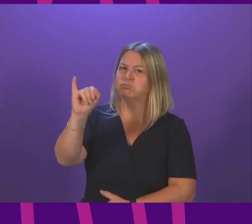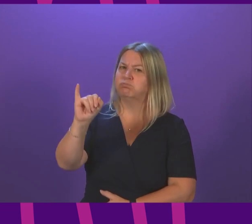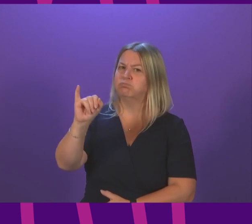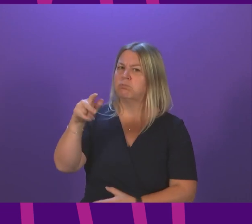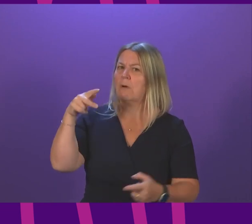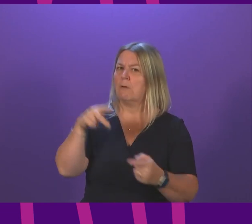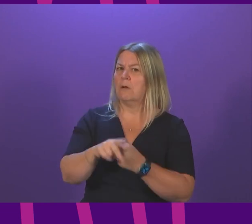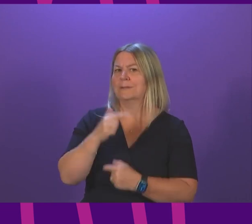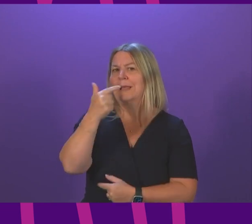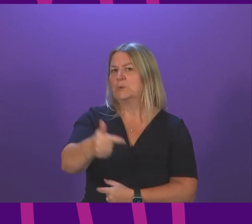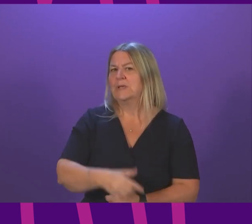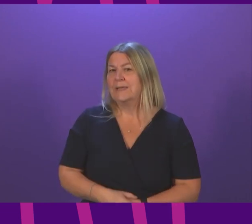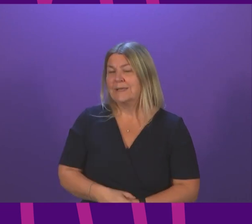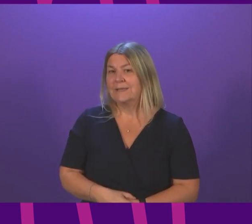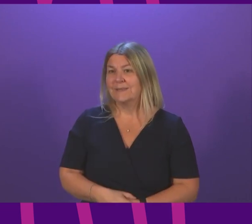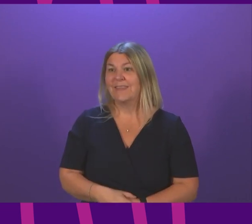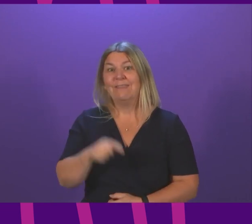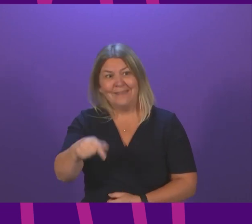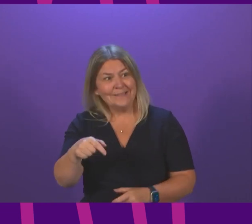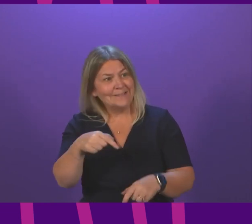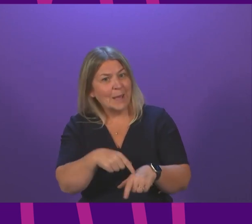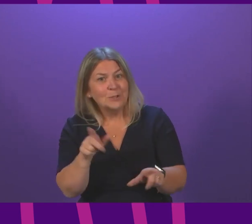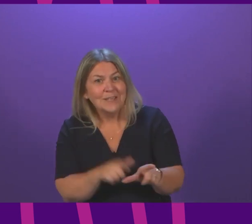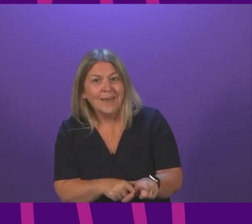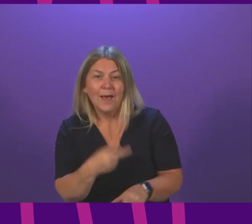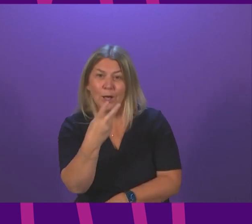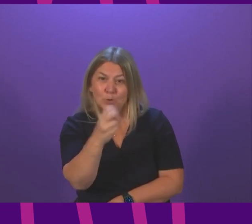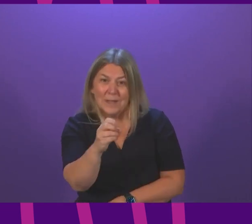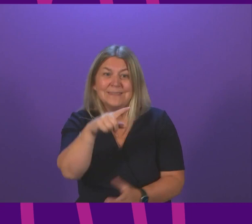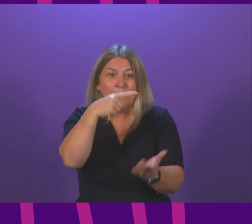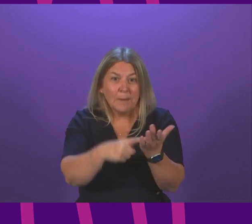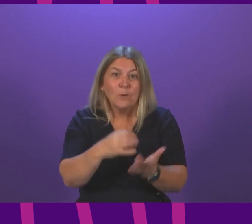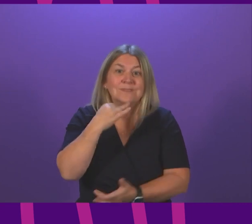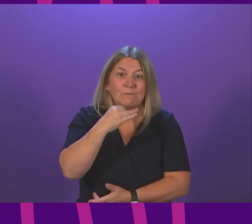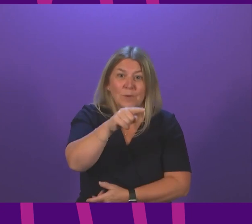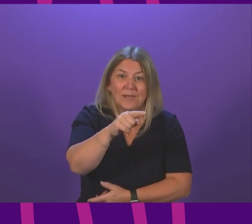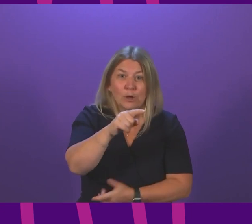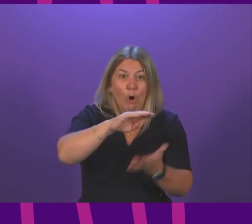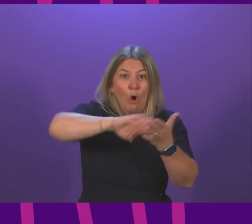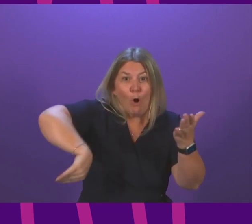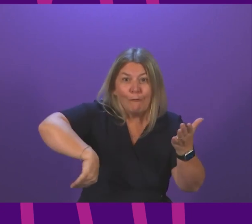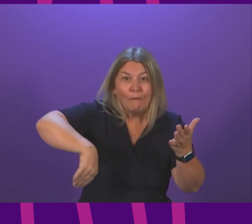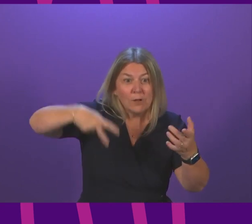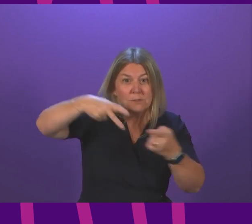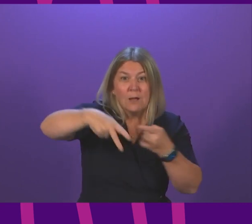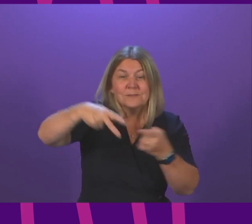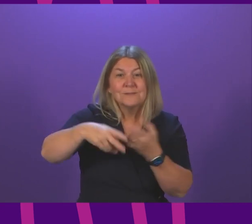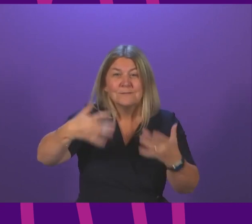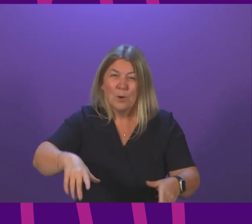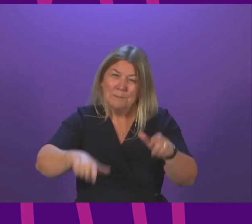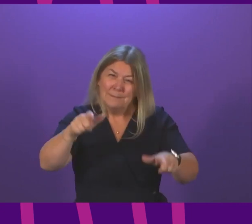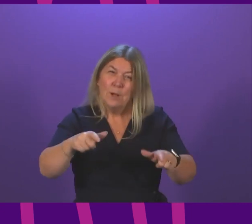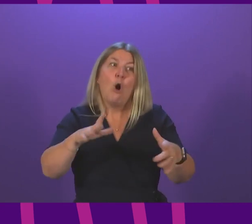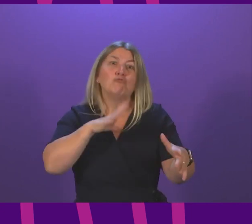week taking at this time in particular £20 a week away from the most vulnerable lowest income households across